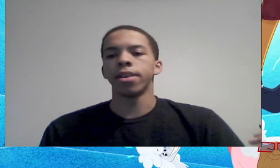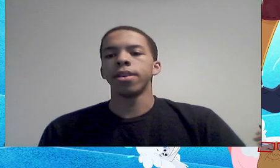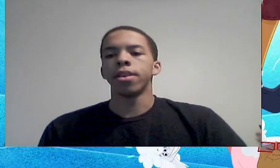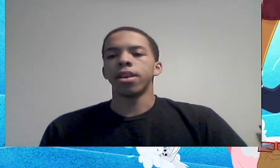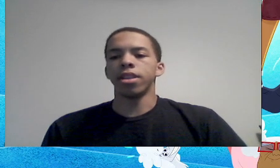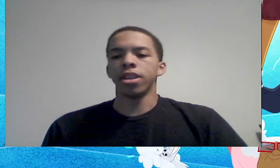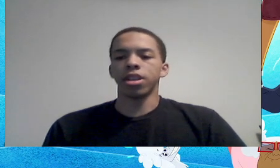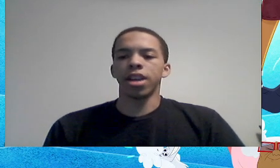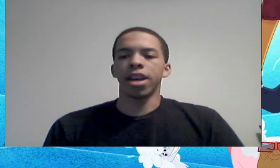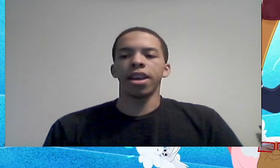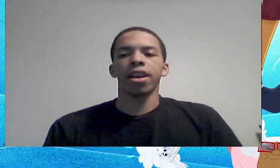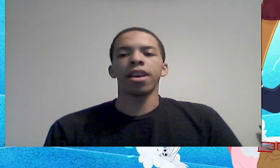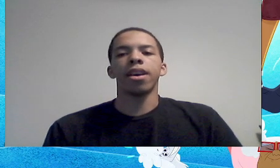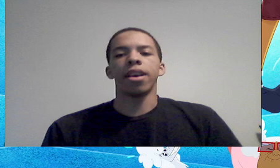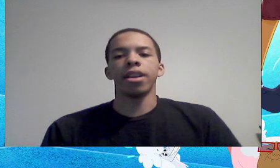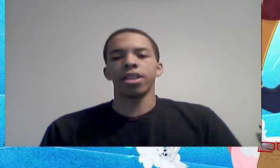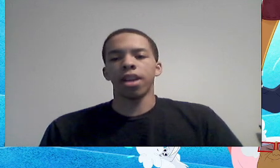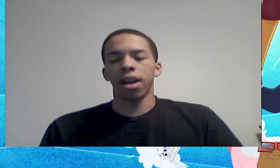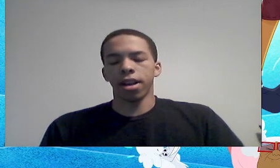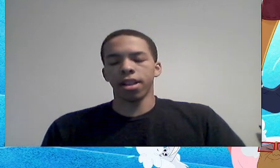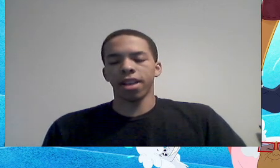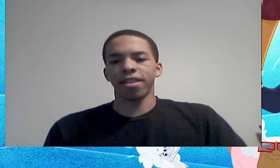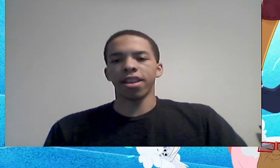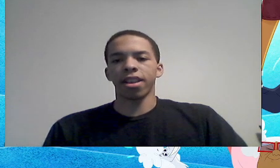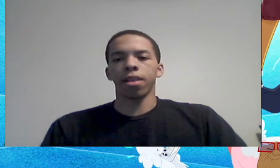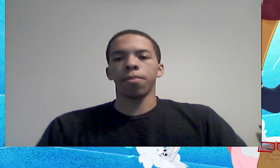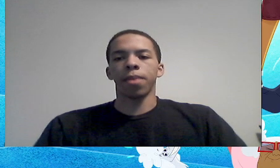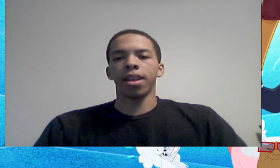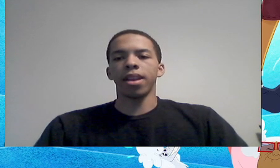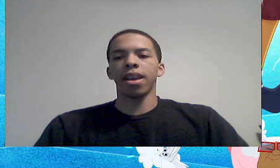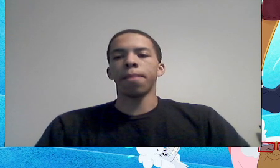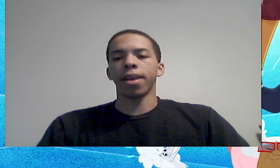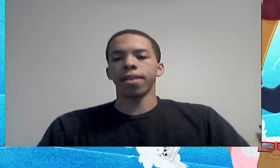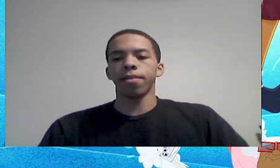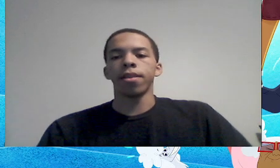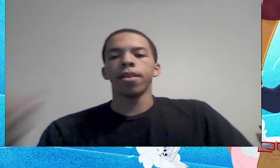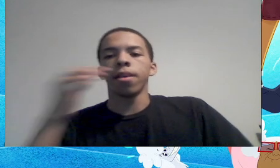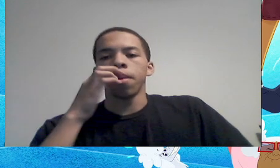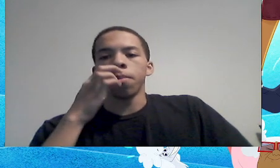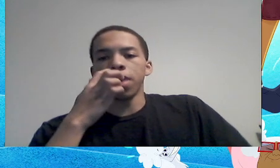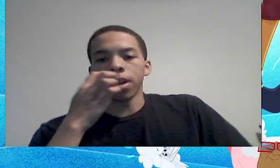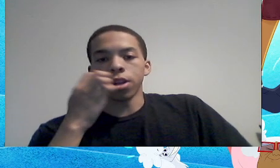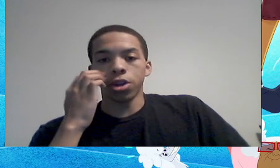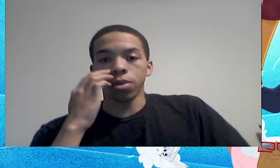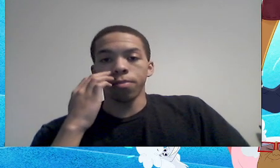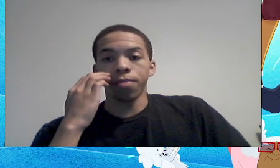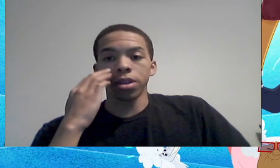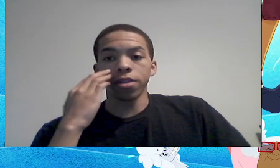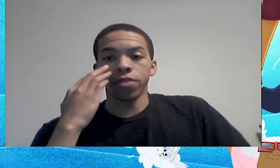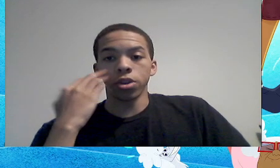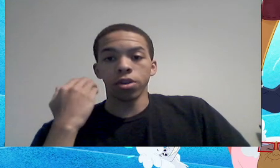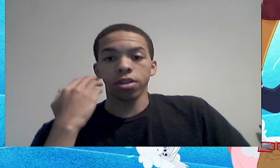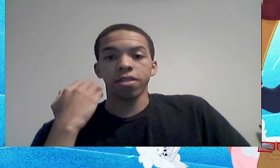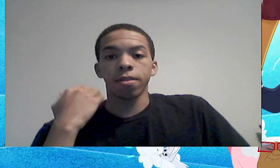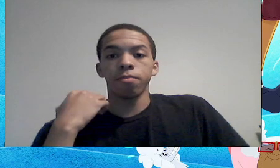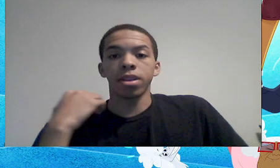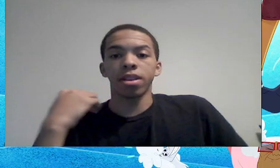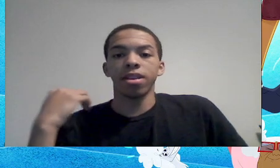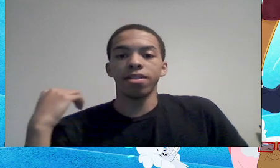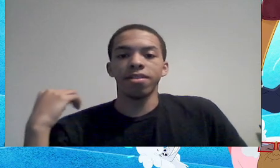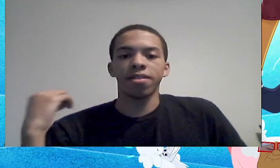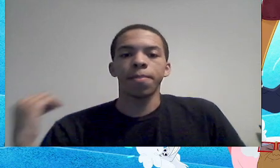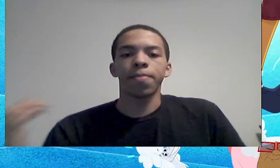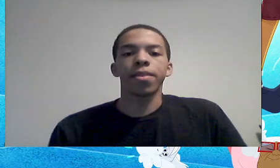Maya, Dejanay, La Cienega, and Penny, and Michael, being a bunch of jerks